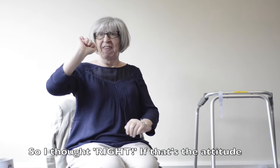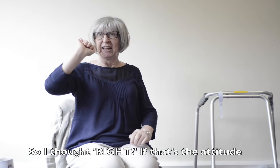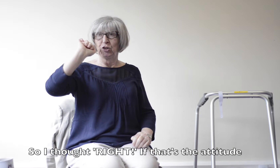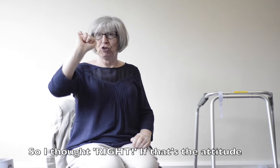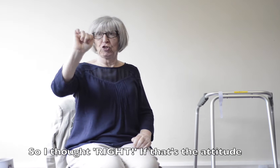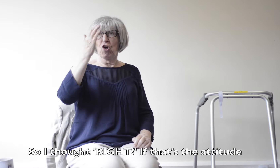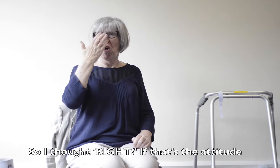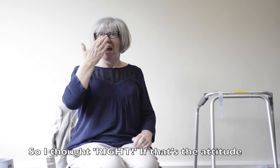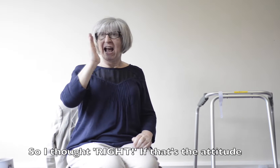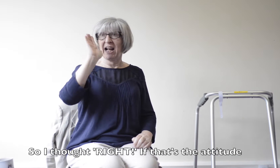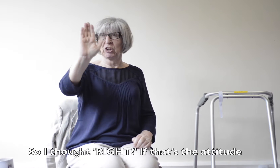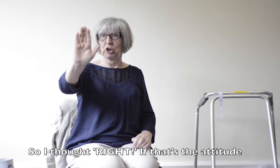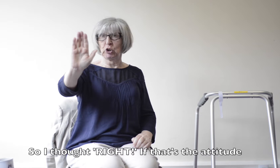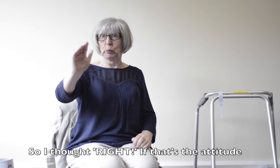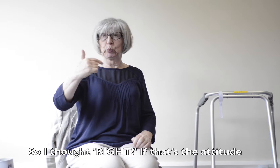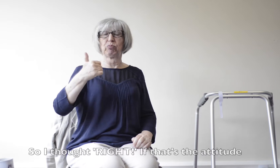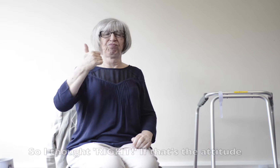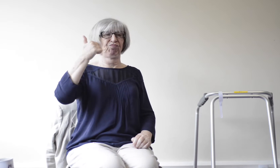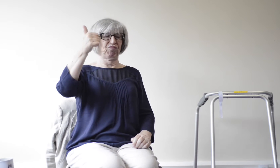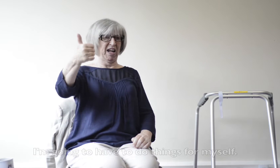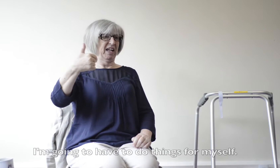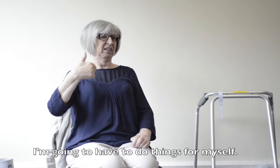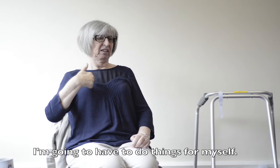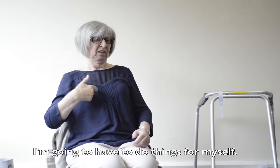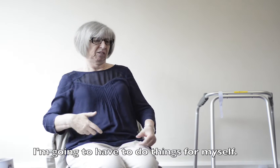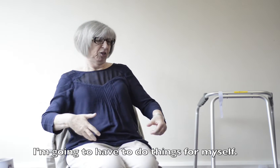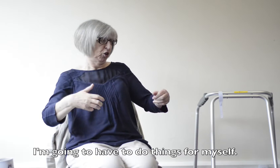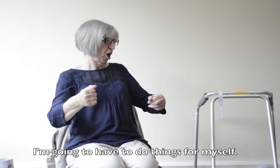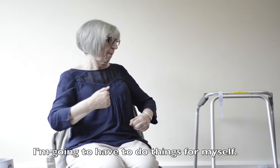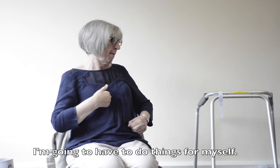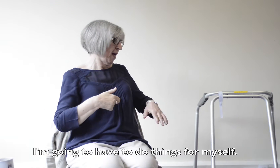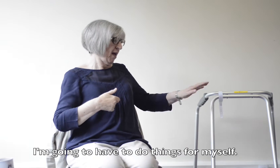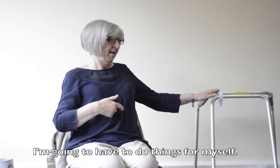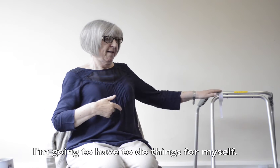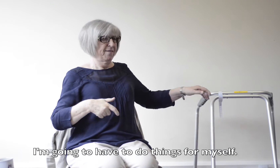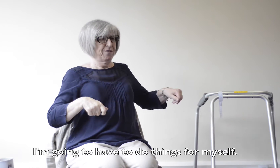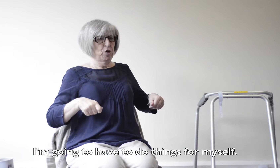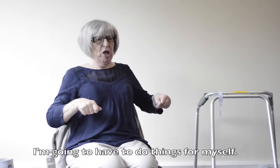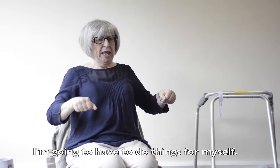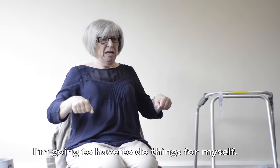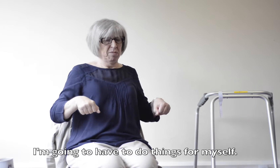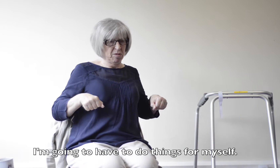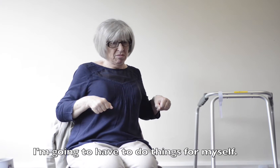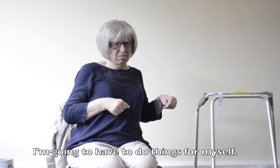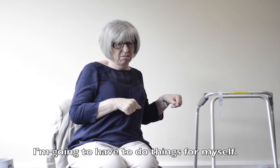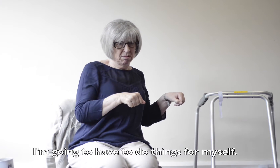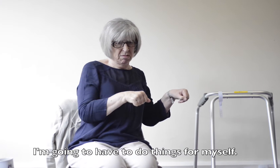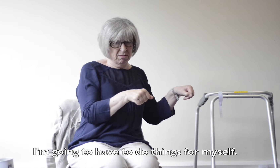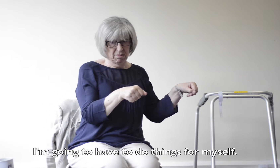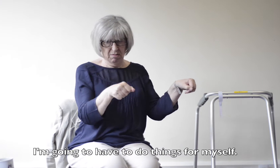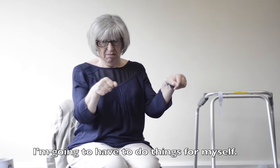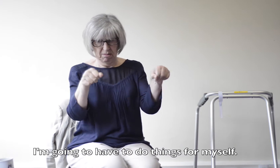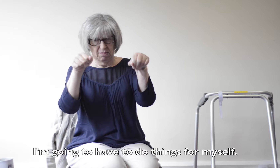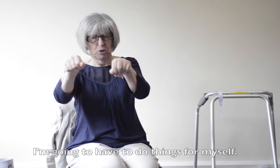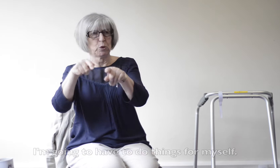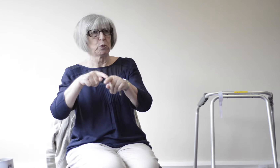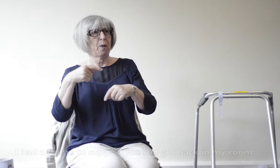I just thought, I'm going to have to be independent and proactive and do it myself. So I have a support,